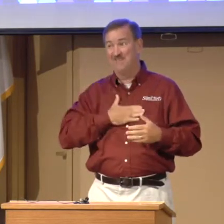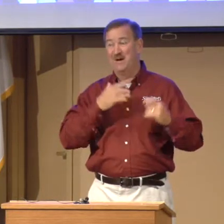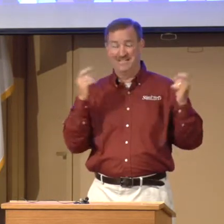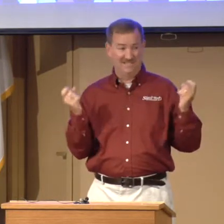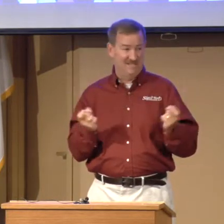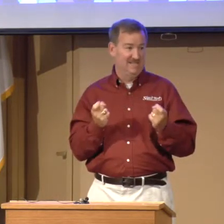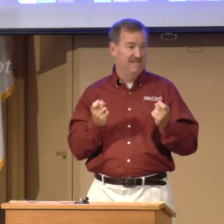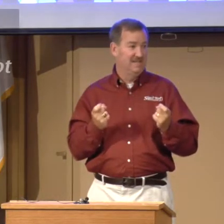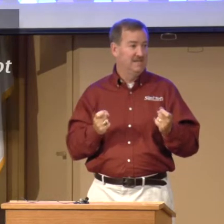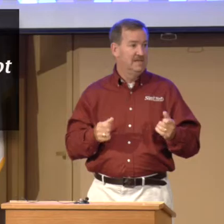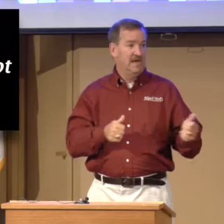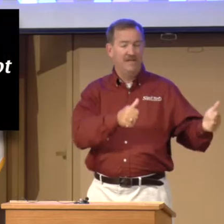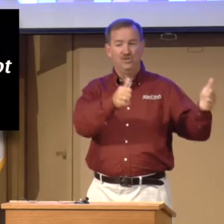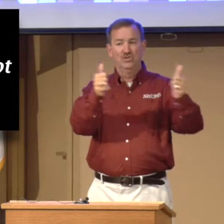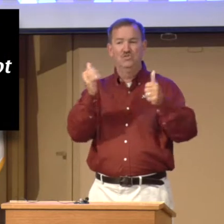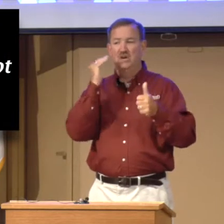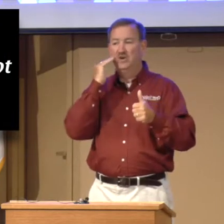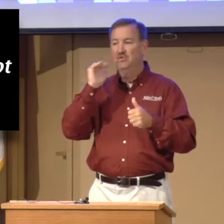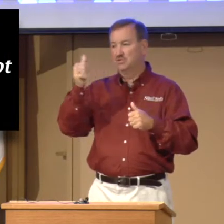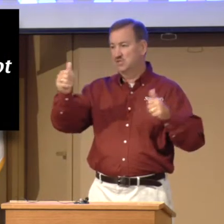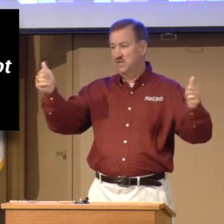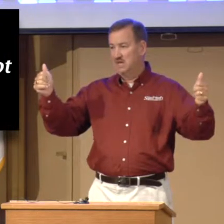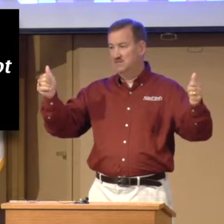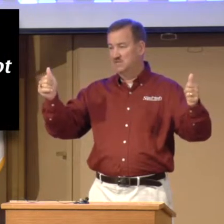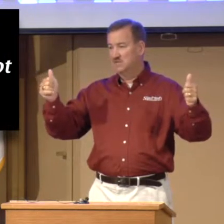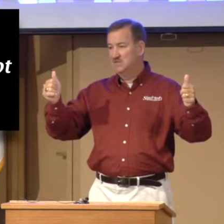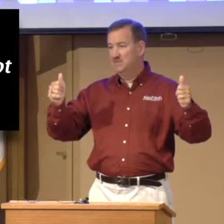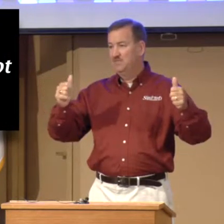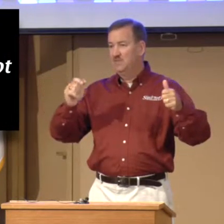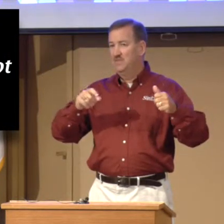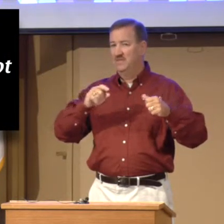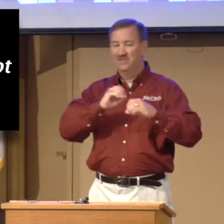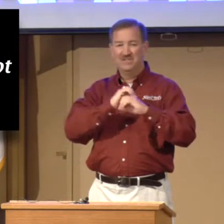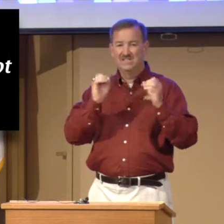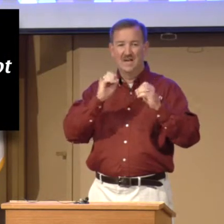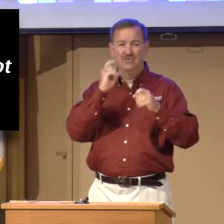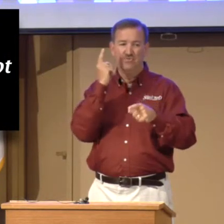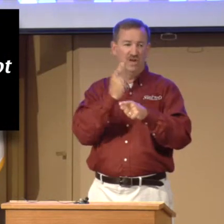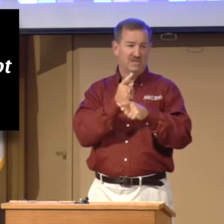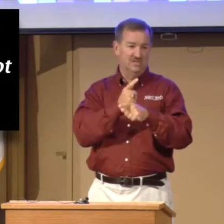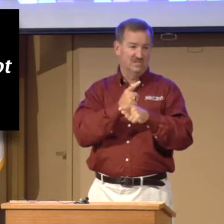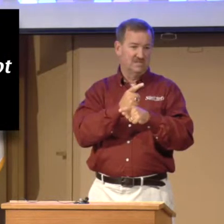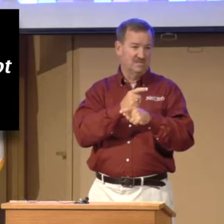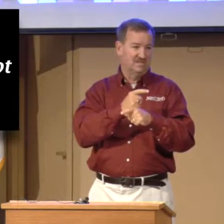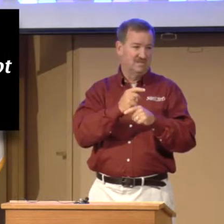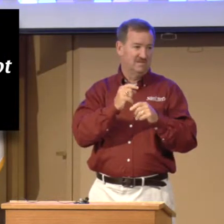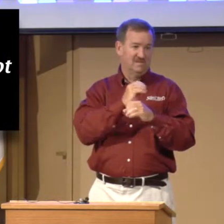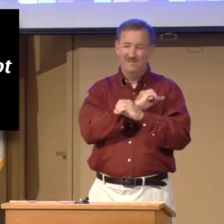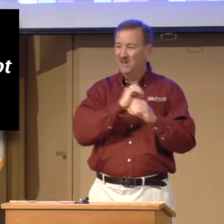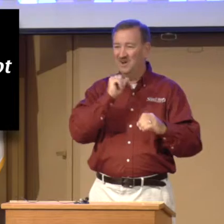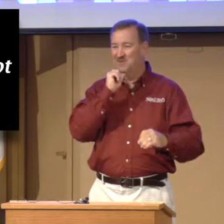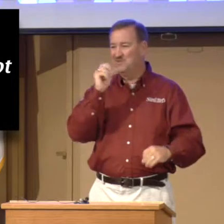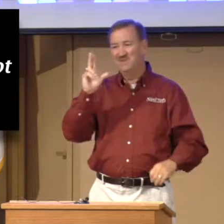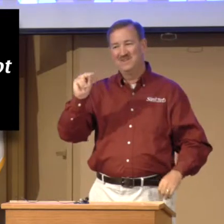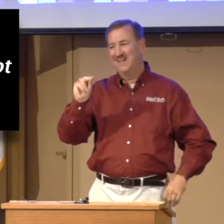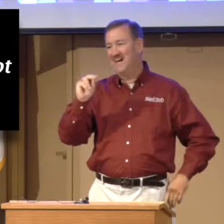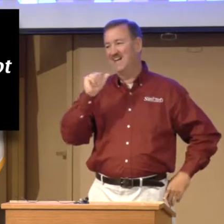my sin. And you know yourselves that there is none righteous. No, not